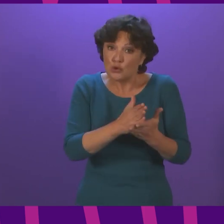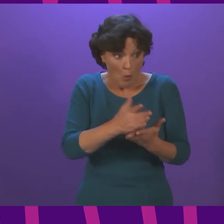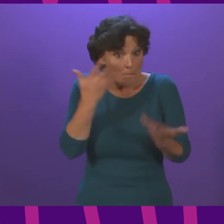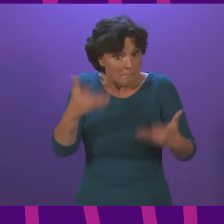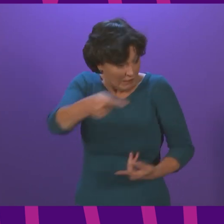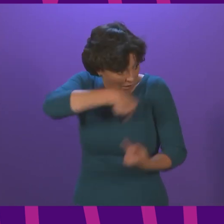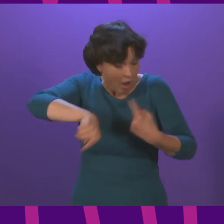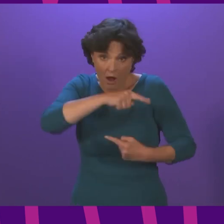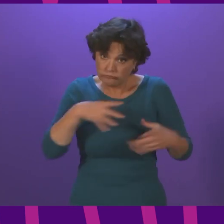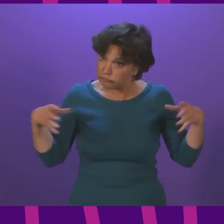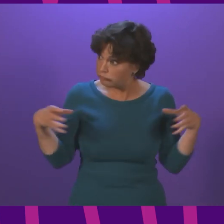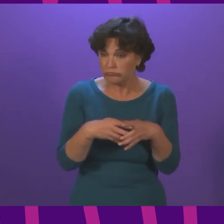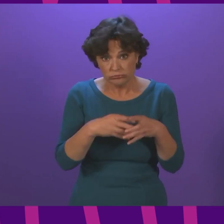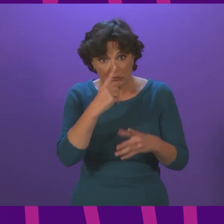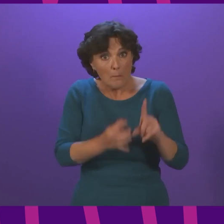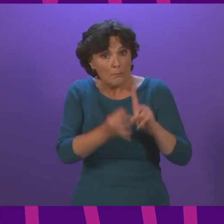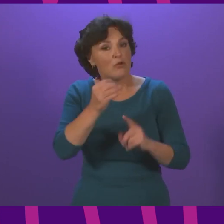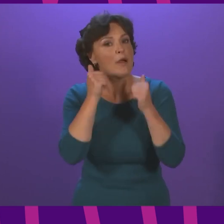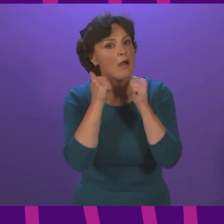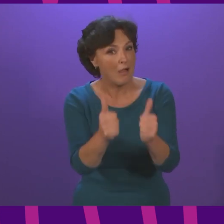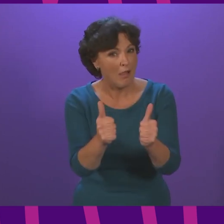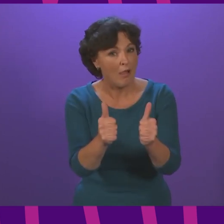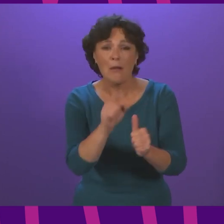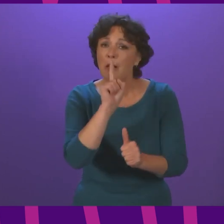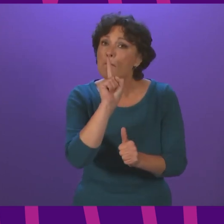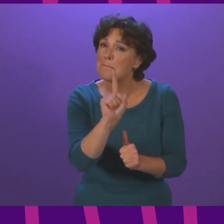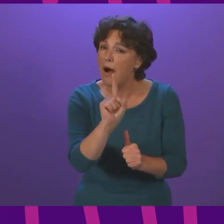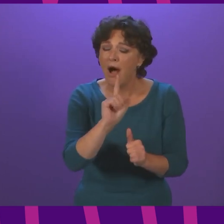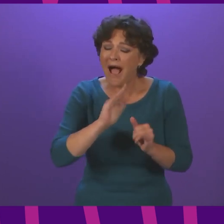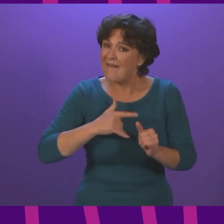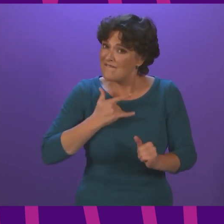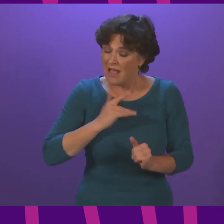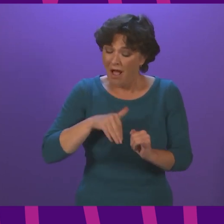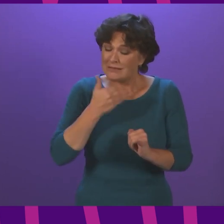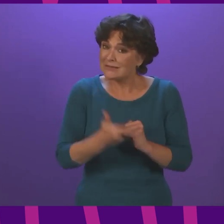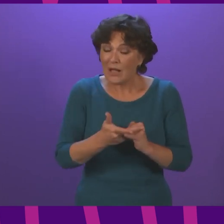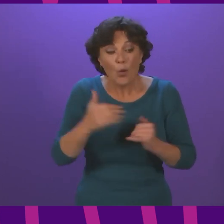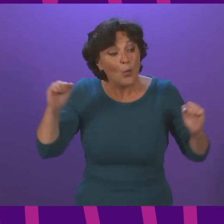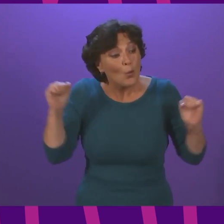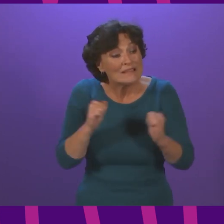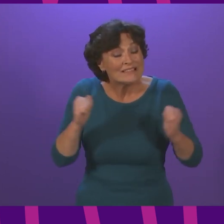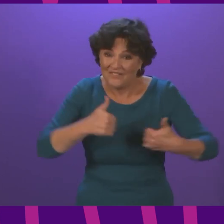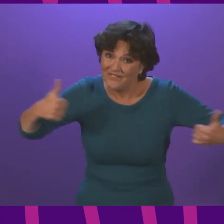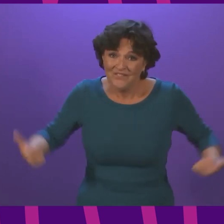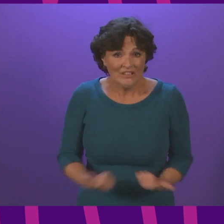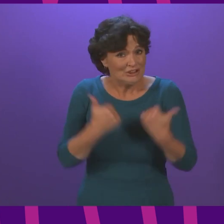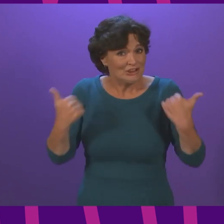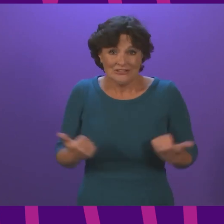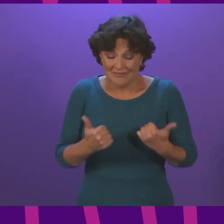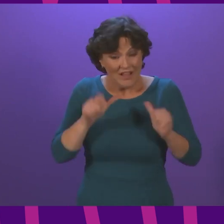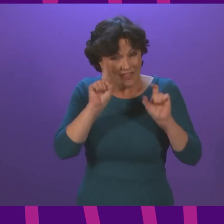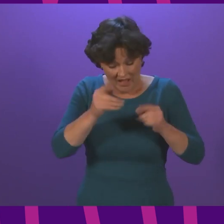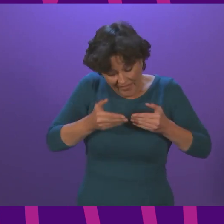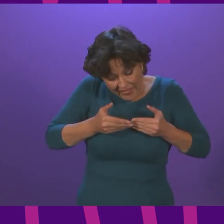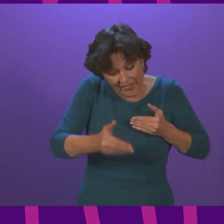collectively helped to achieve, at least until we are well through the winter, we must remember that the overall position remains fragile